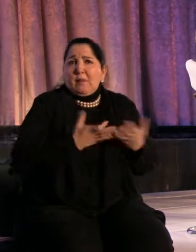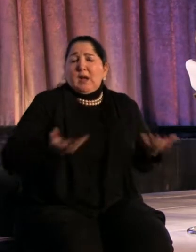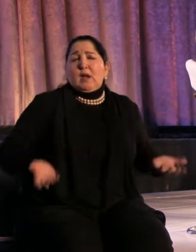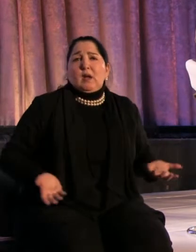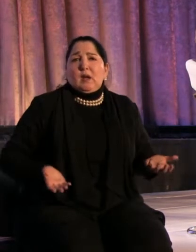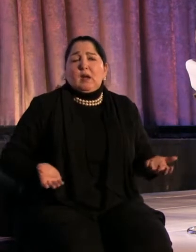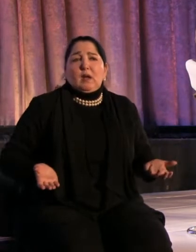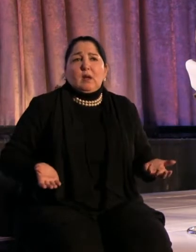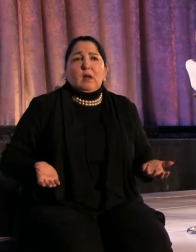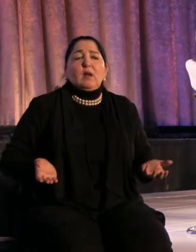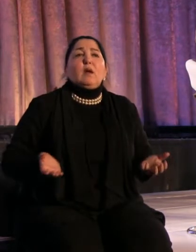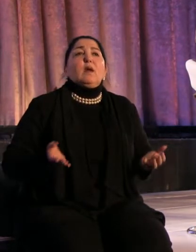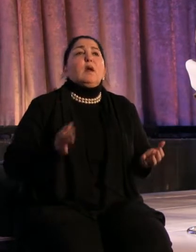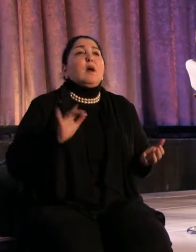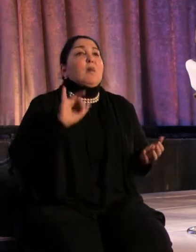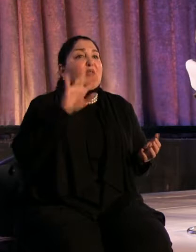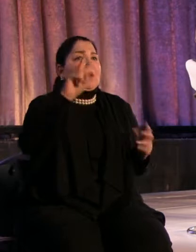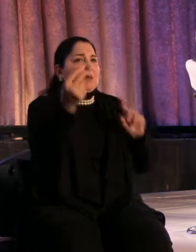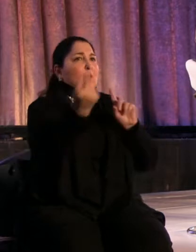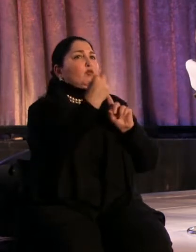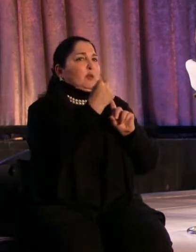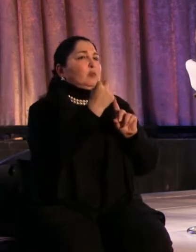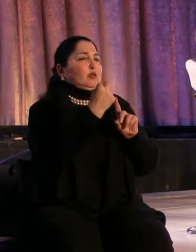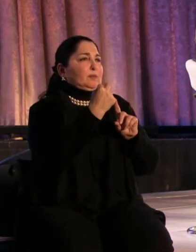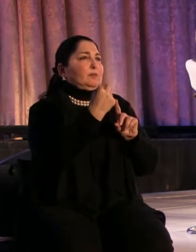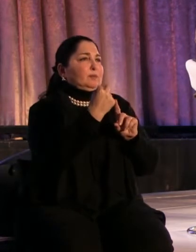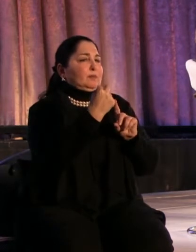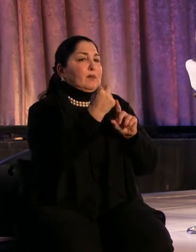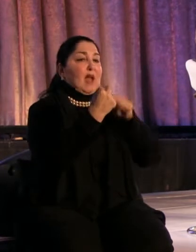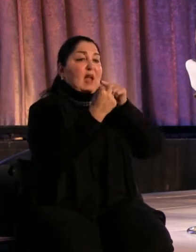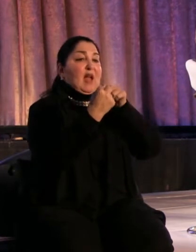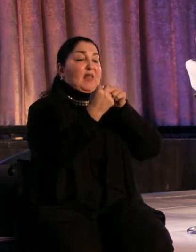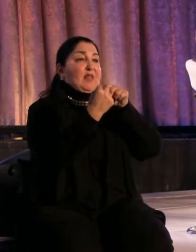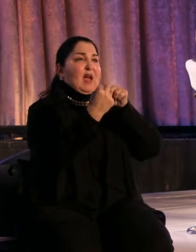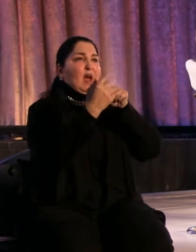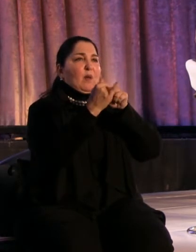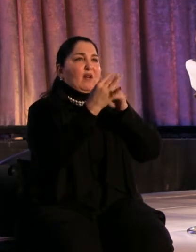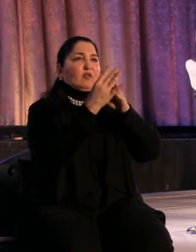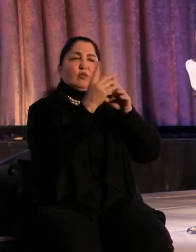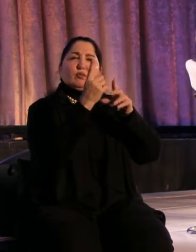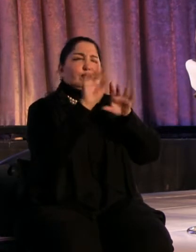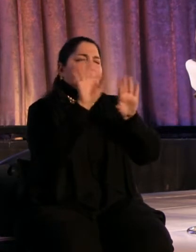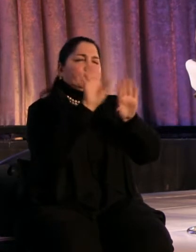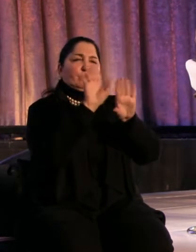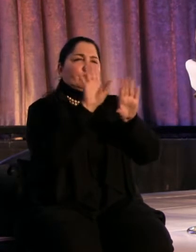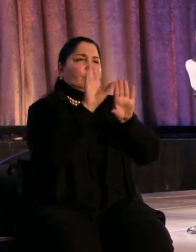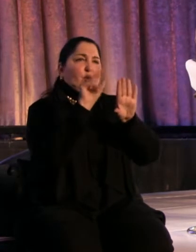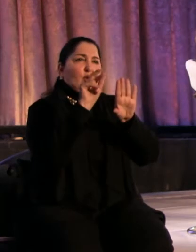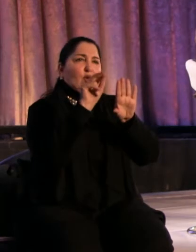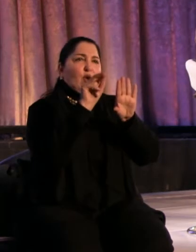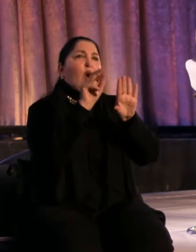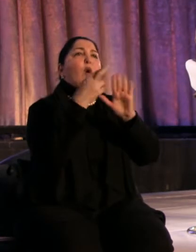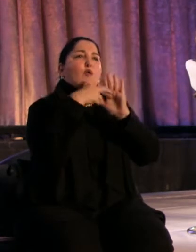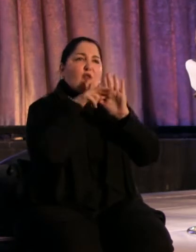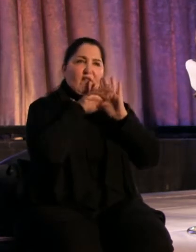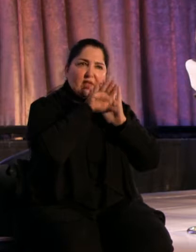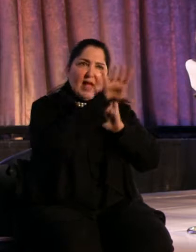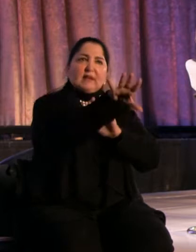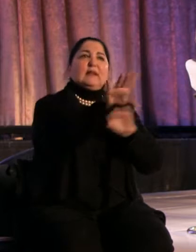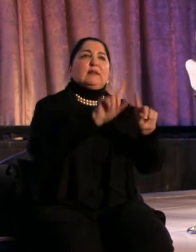perception that we get from the audience and then we have to reflect it back in a different way.